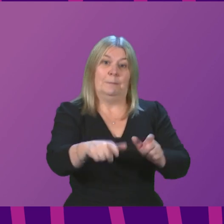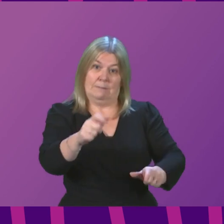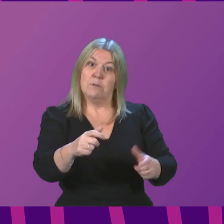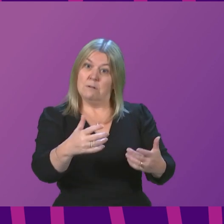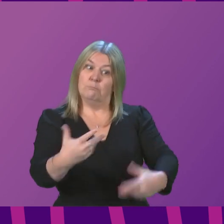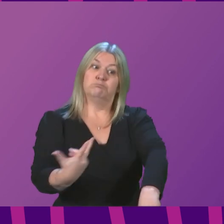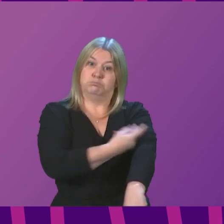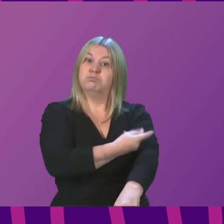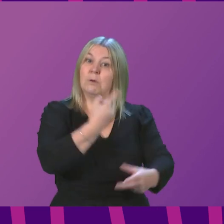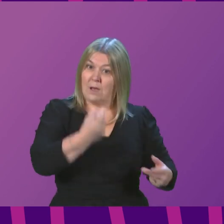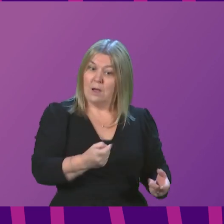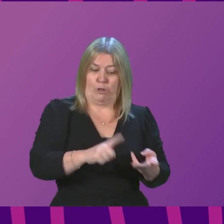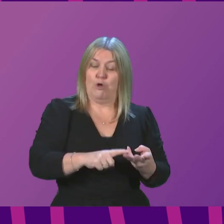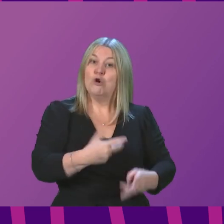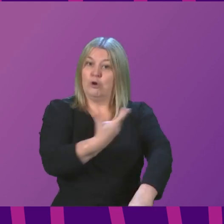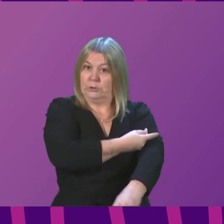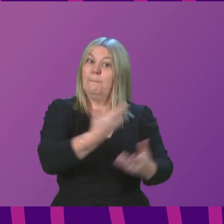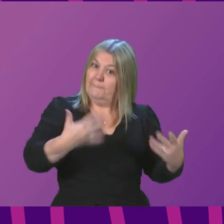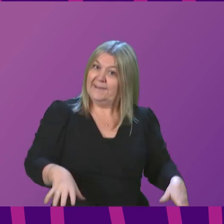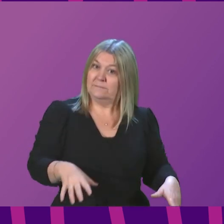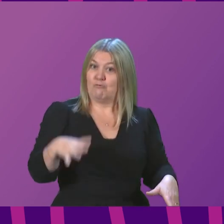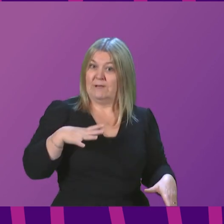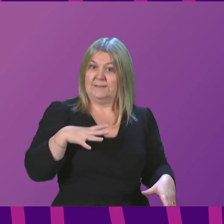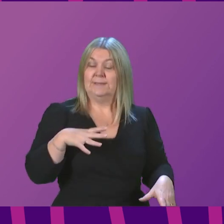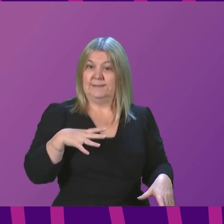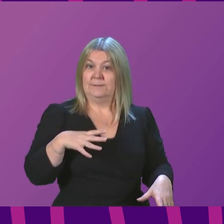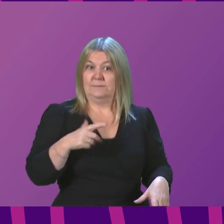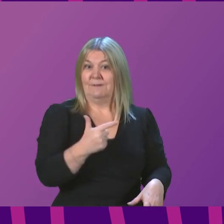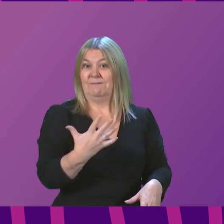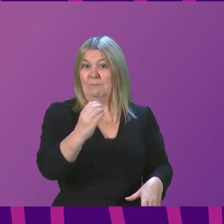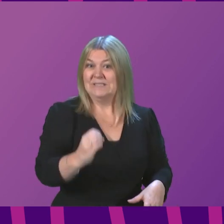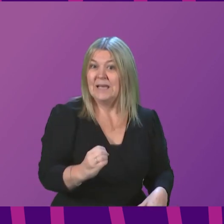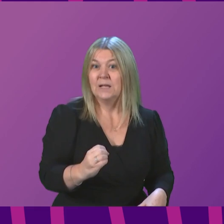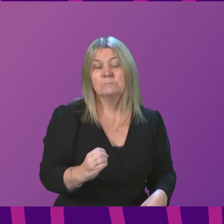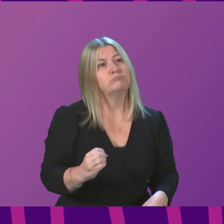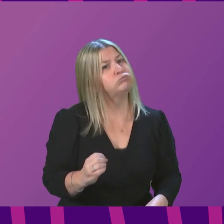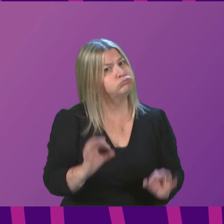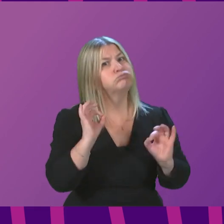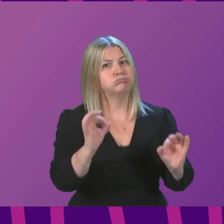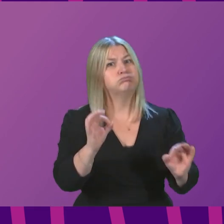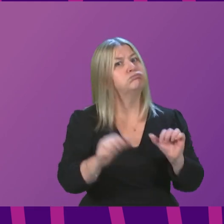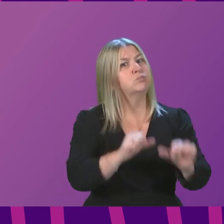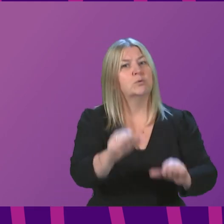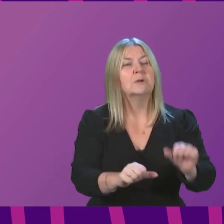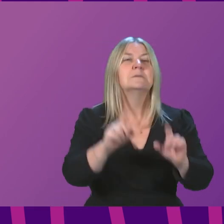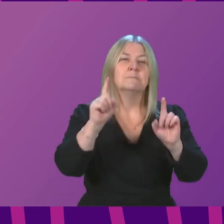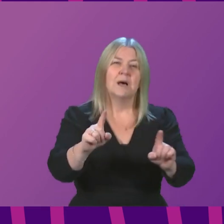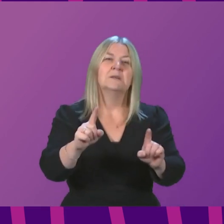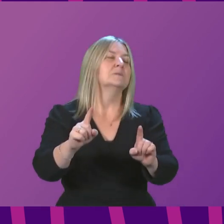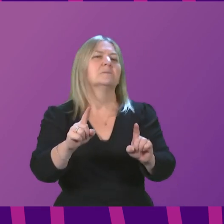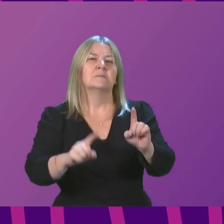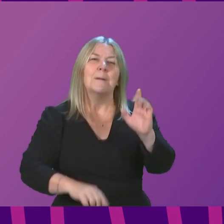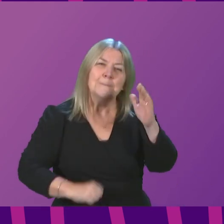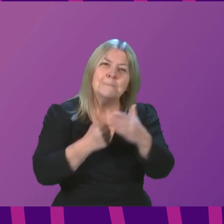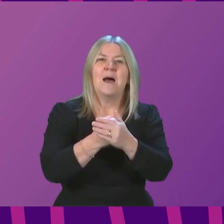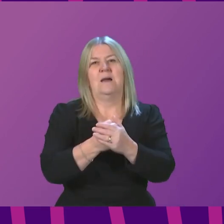for a booster or a third dose have now received one. That represents excellent progress. But to deliver maximum benefits, we